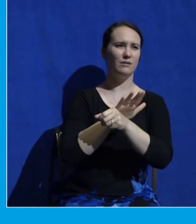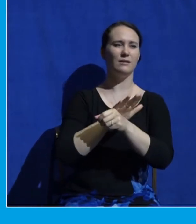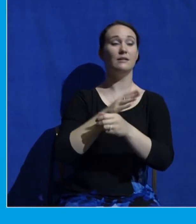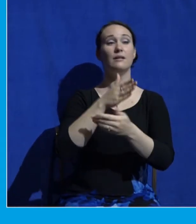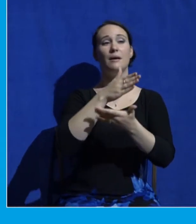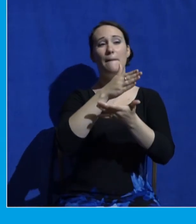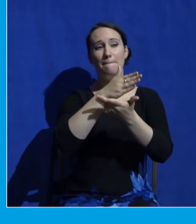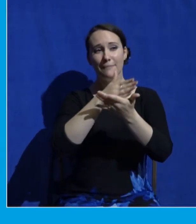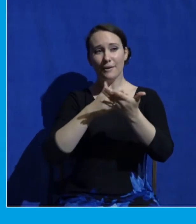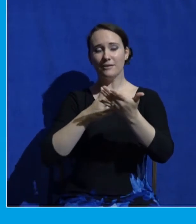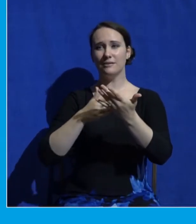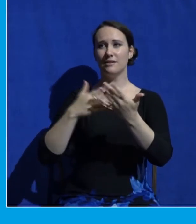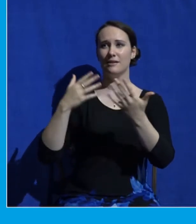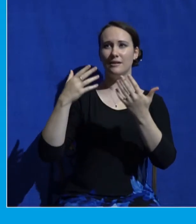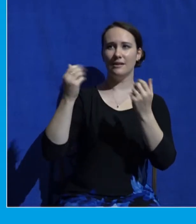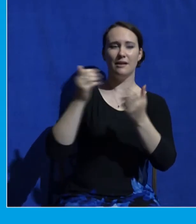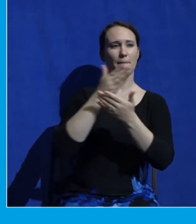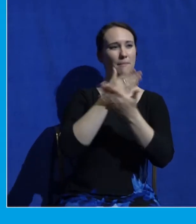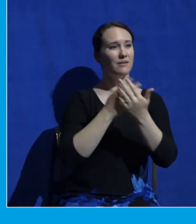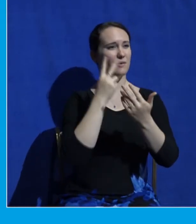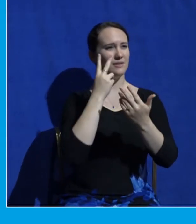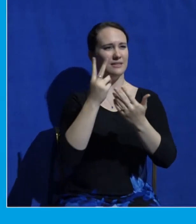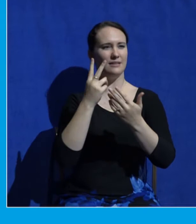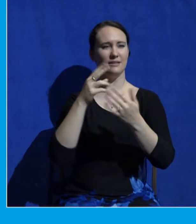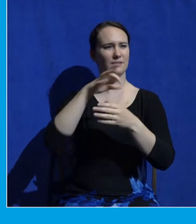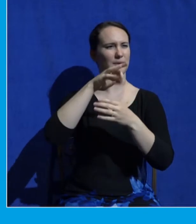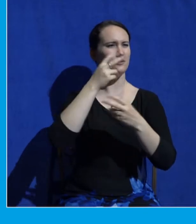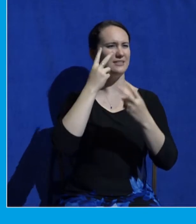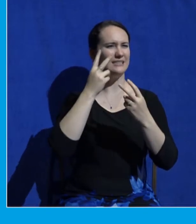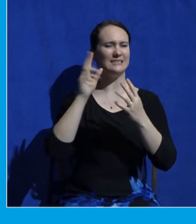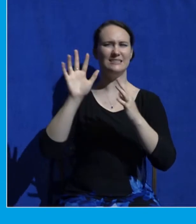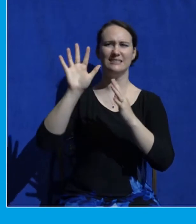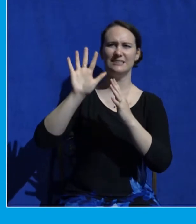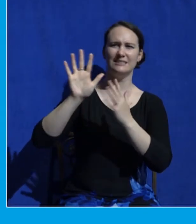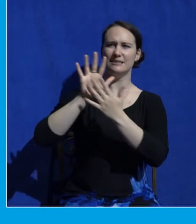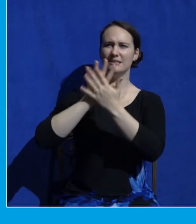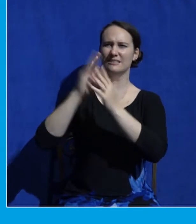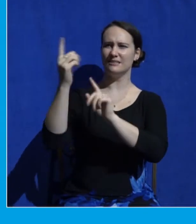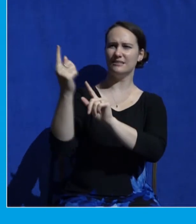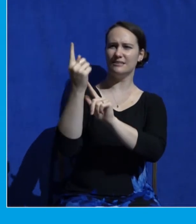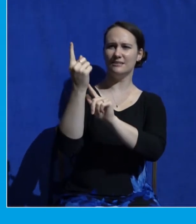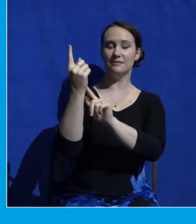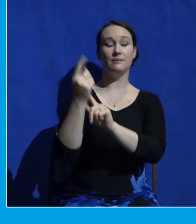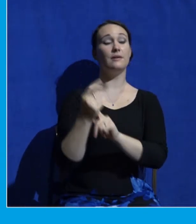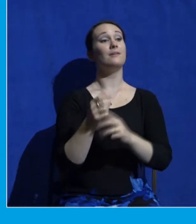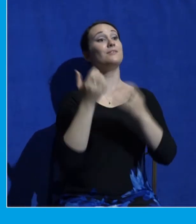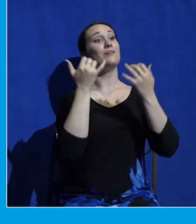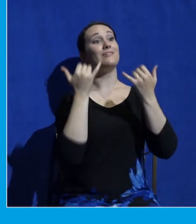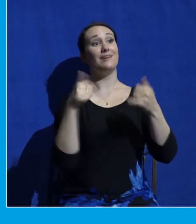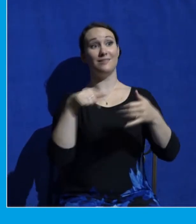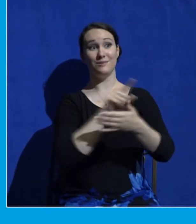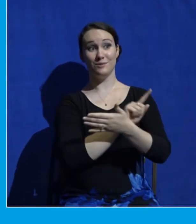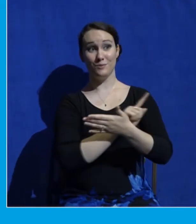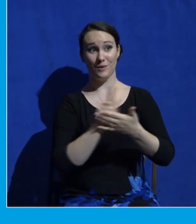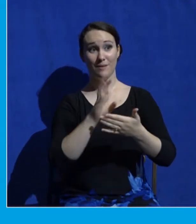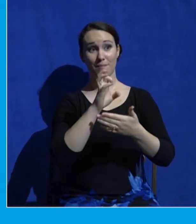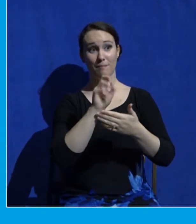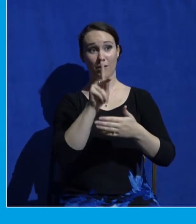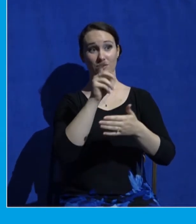And now in Mark chapter 9, three of these disciples are going to get a much clearer, much more perfect picture of